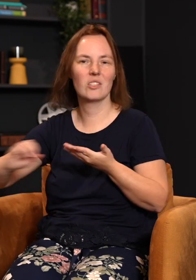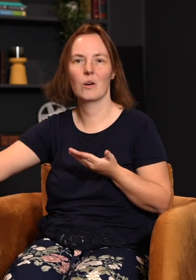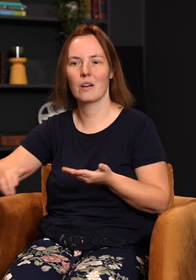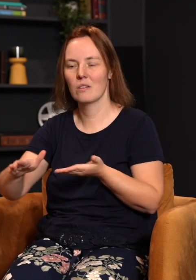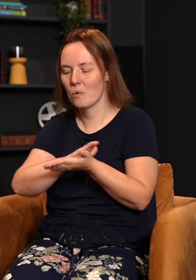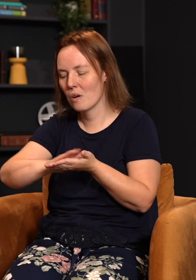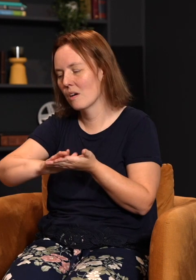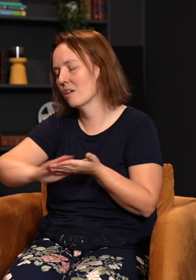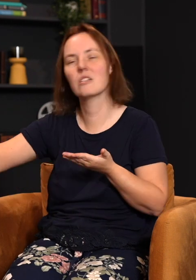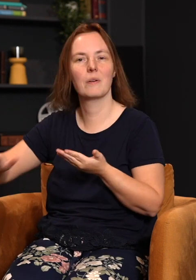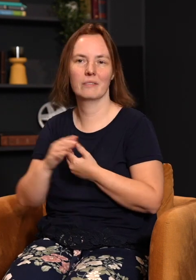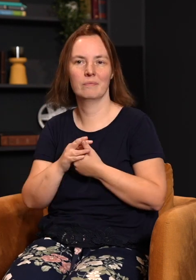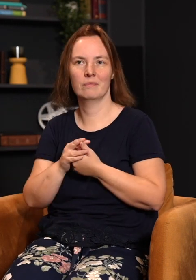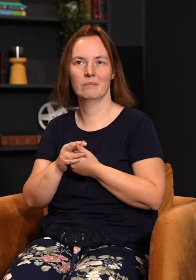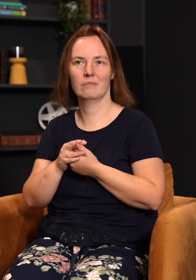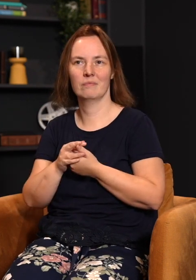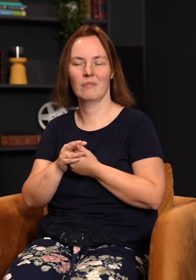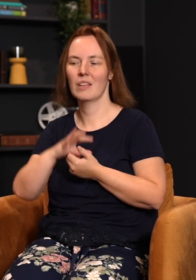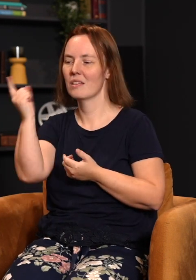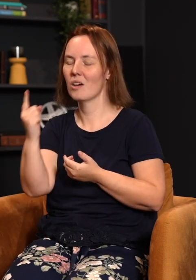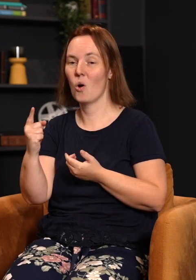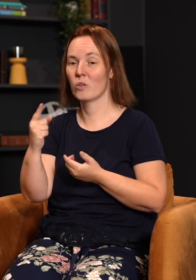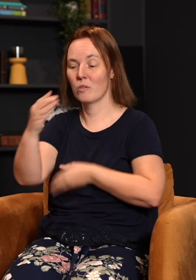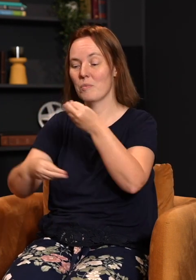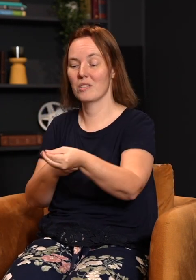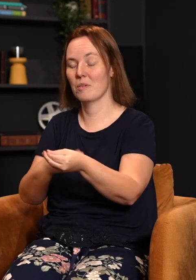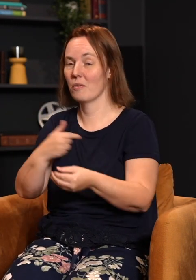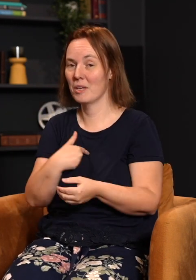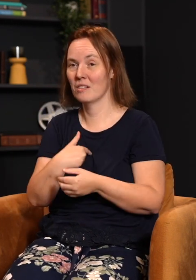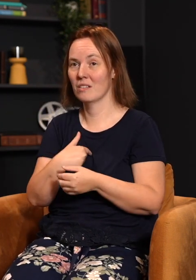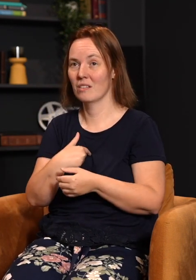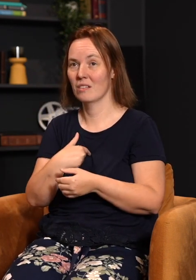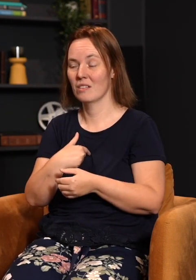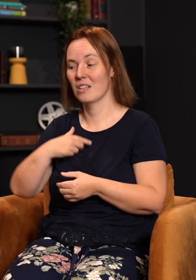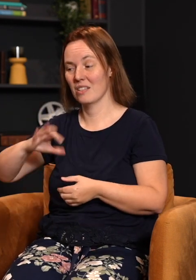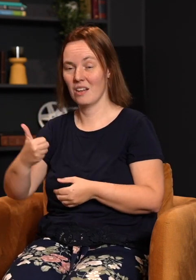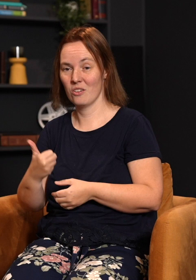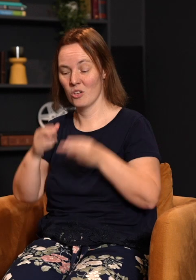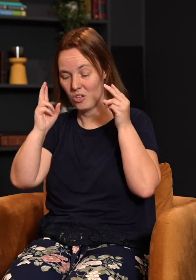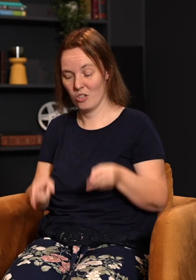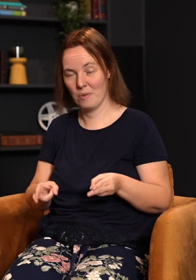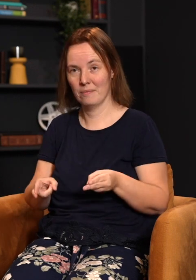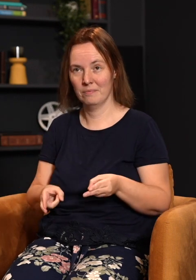destroyed, washed away, the only replacement for me is another human being.